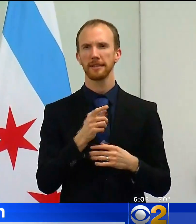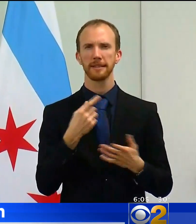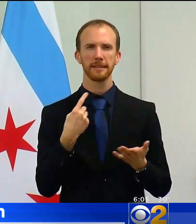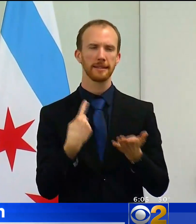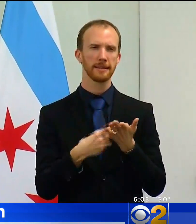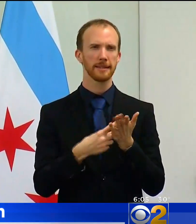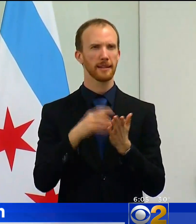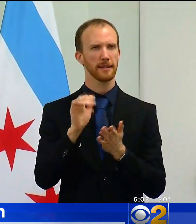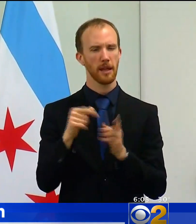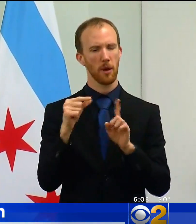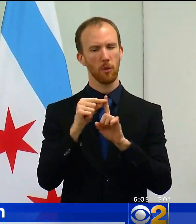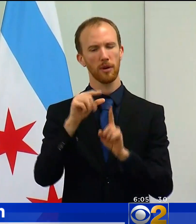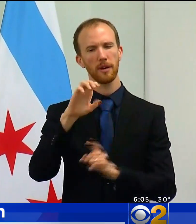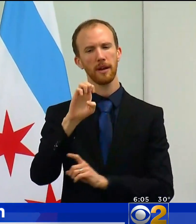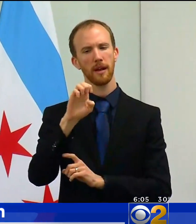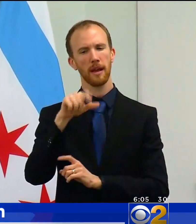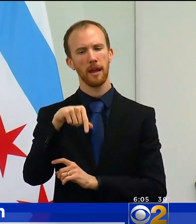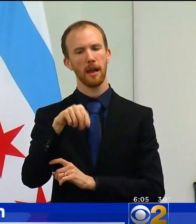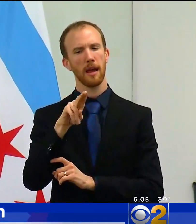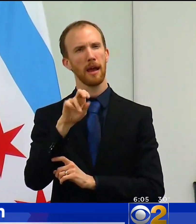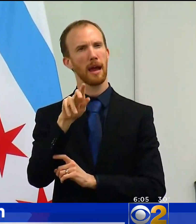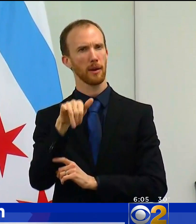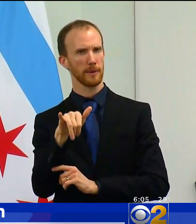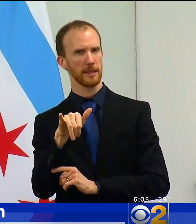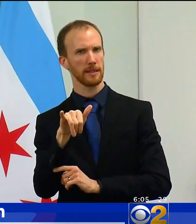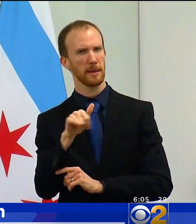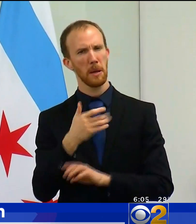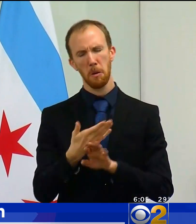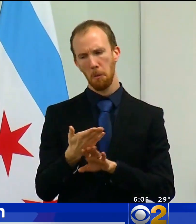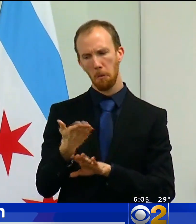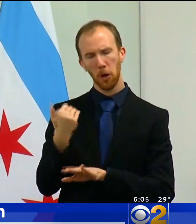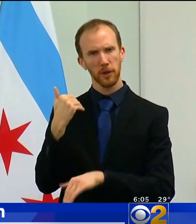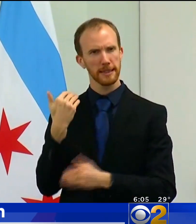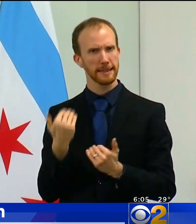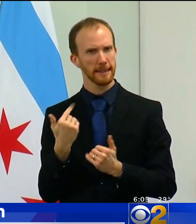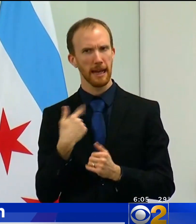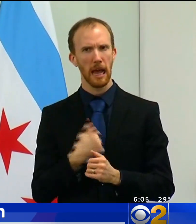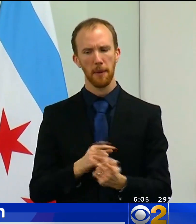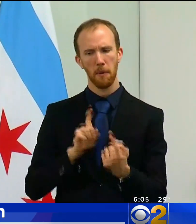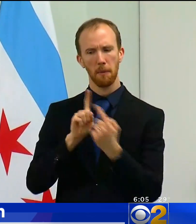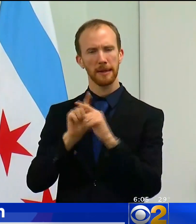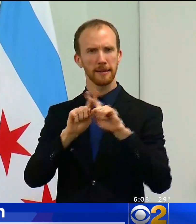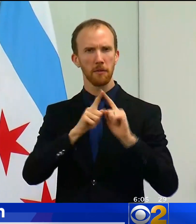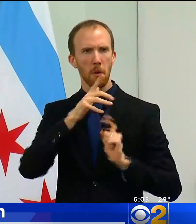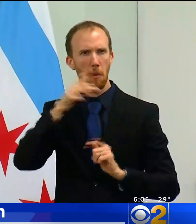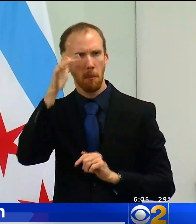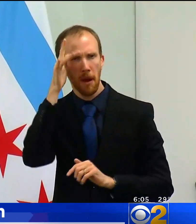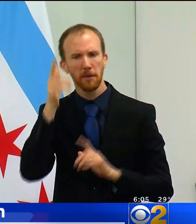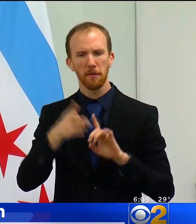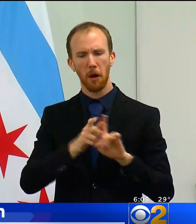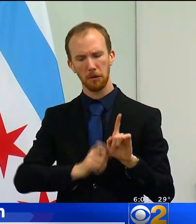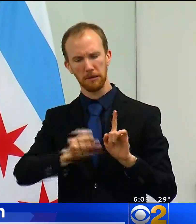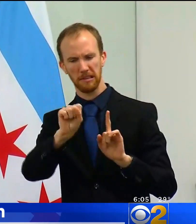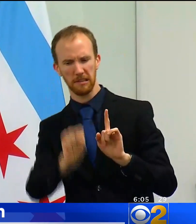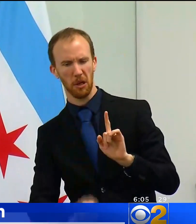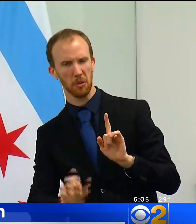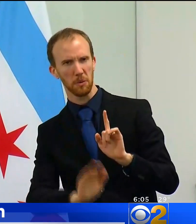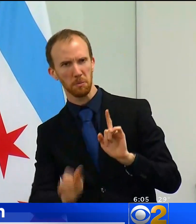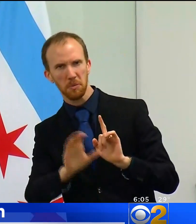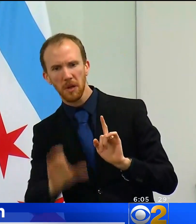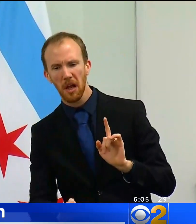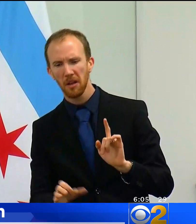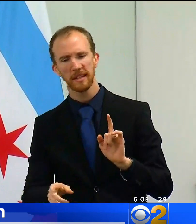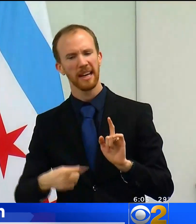equity earlier today. I had a chance to meet with parents from the far south side who shared their struggles that their children are facing